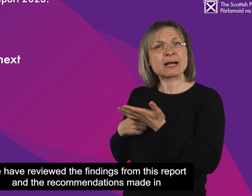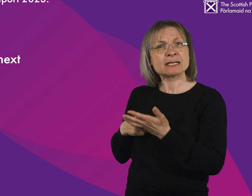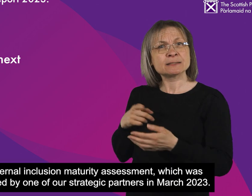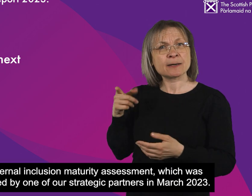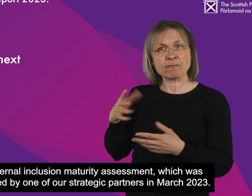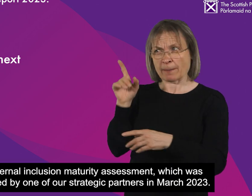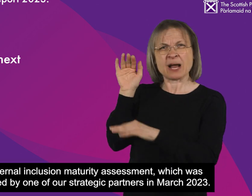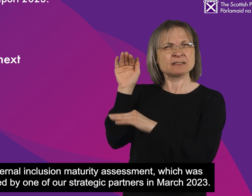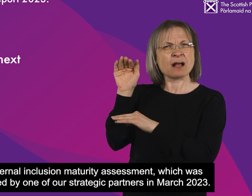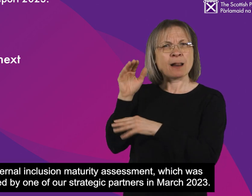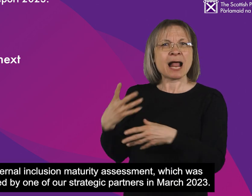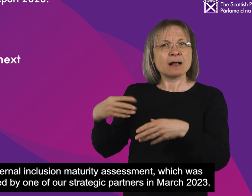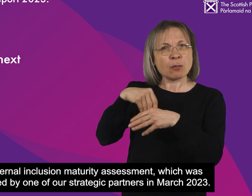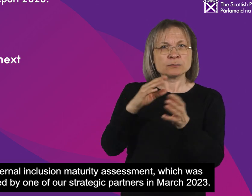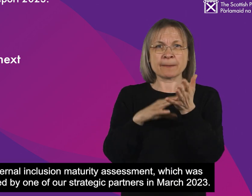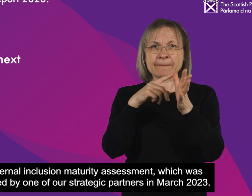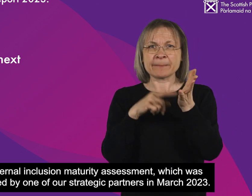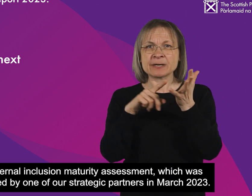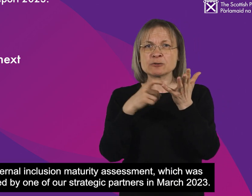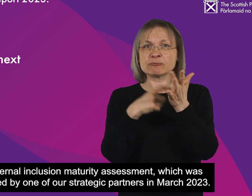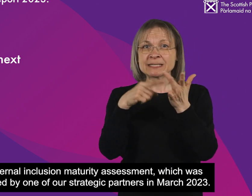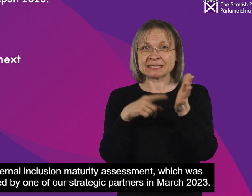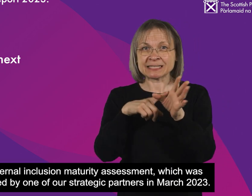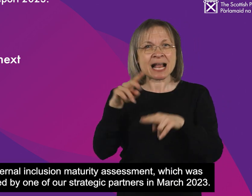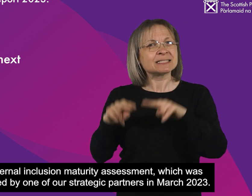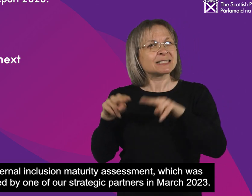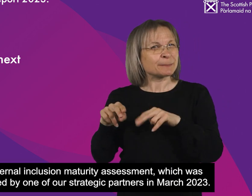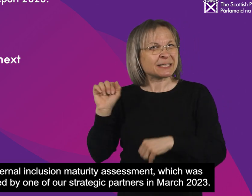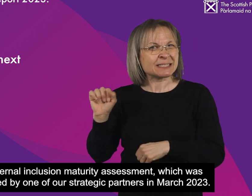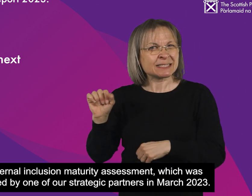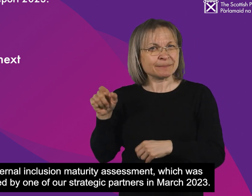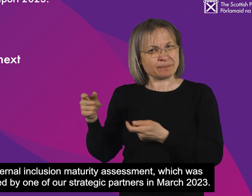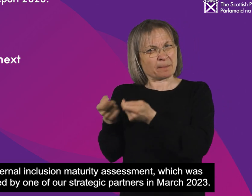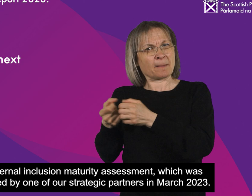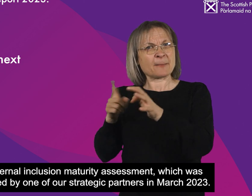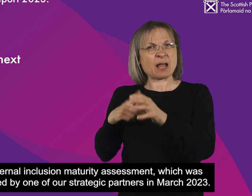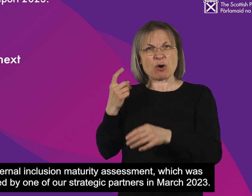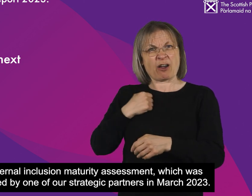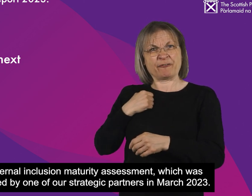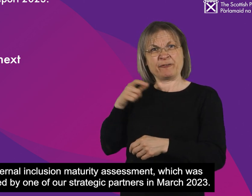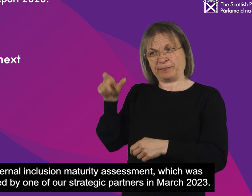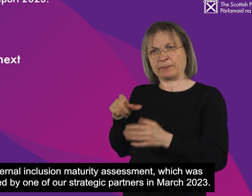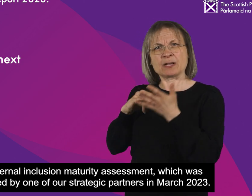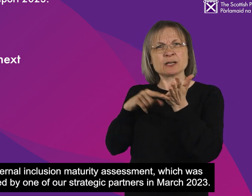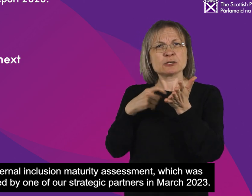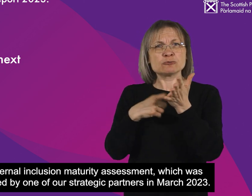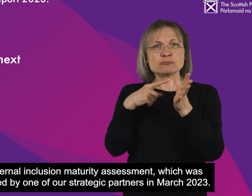in an external inclusion maturity assessment, which was conducted by one of our strategic partners in March 2023.